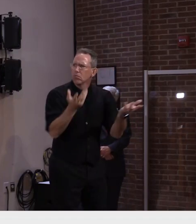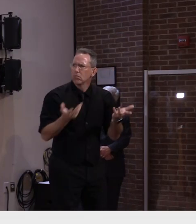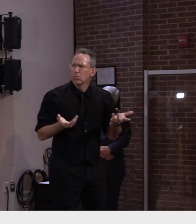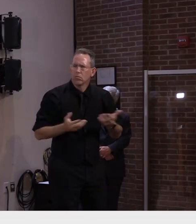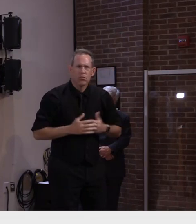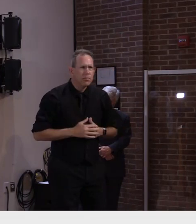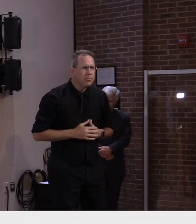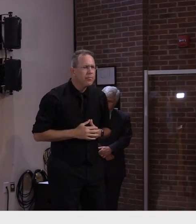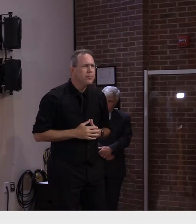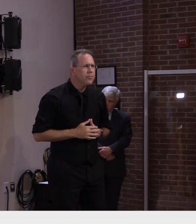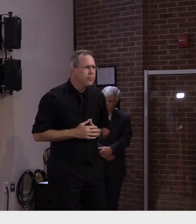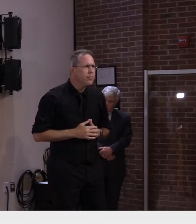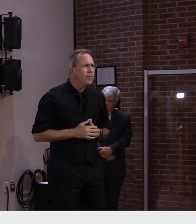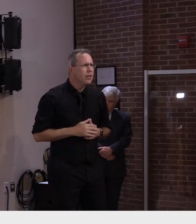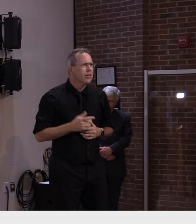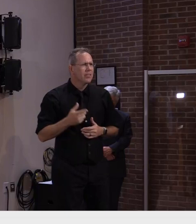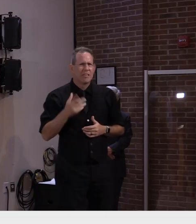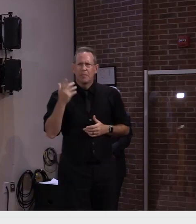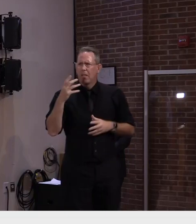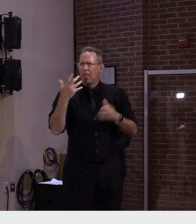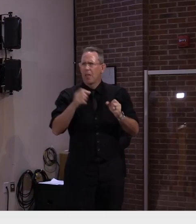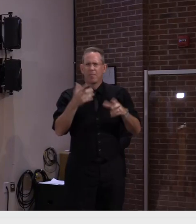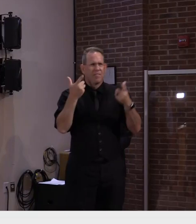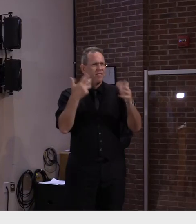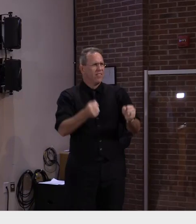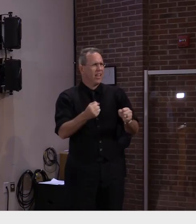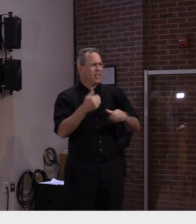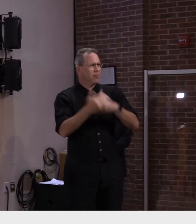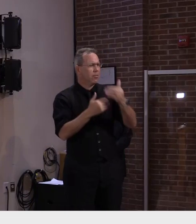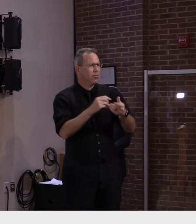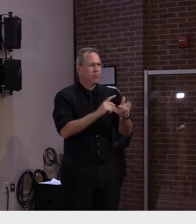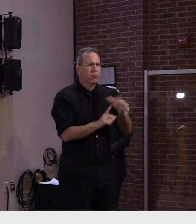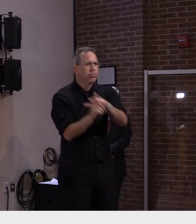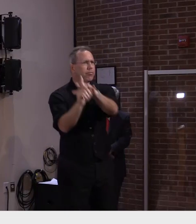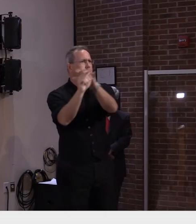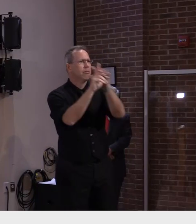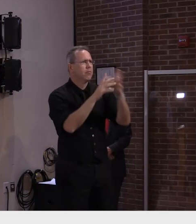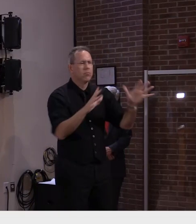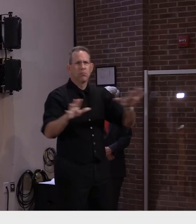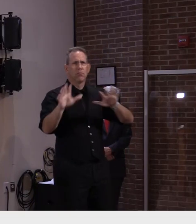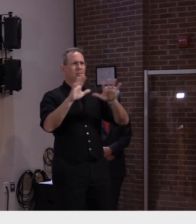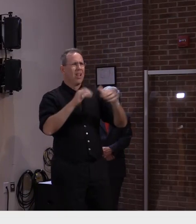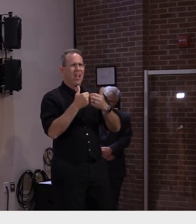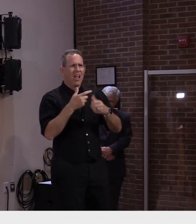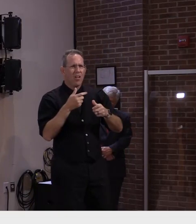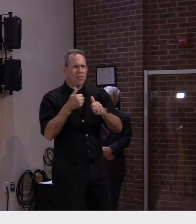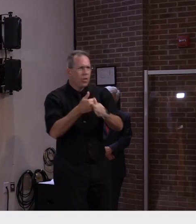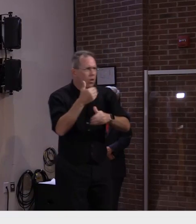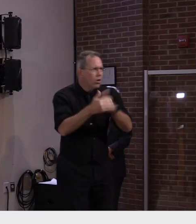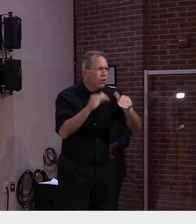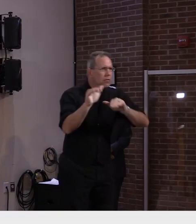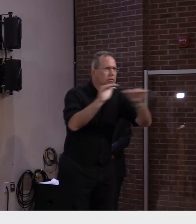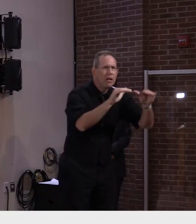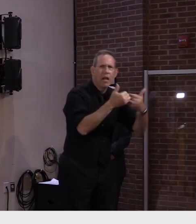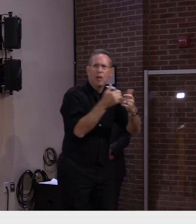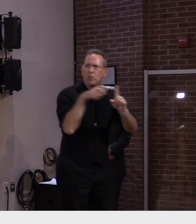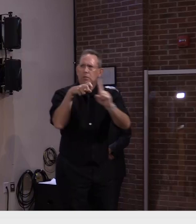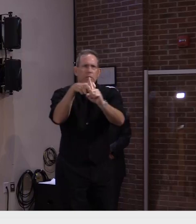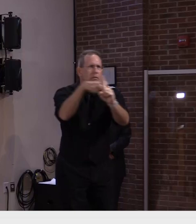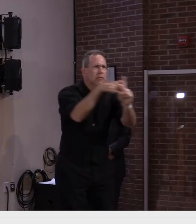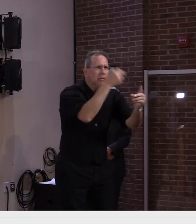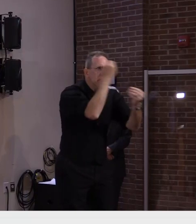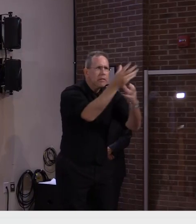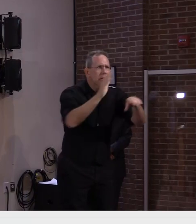things are moving really quickly and people are swamped, but is that something that tries to get work into the process? Yeah. Obviously, the